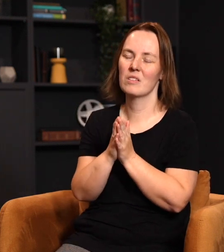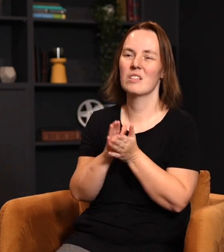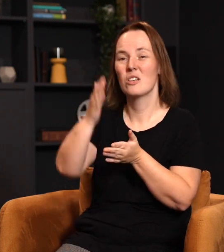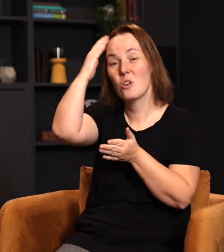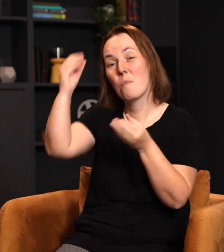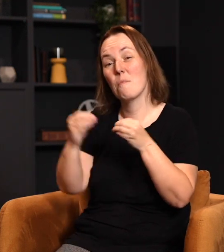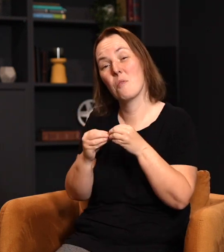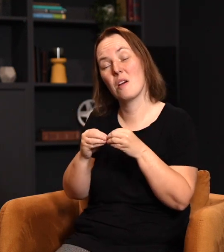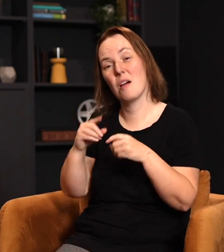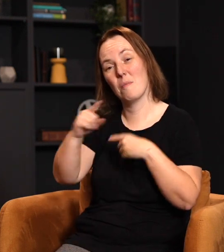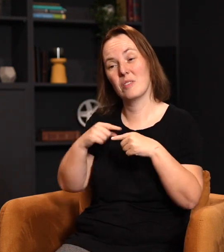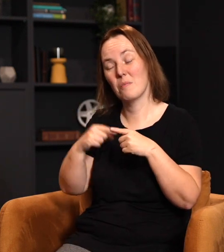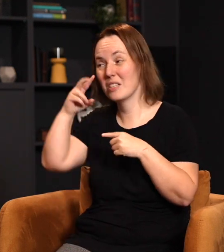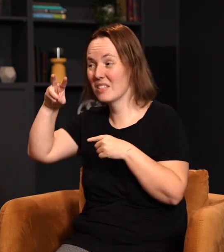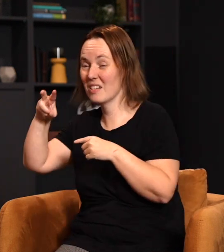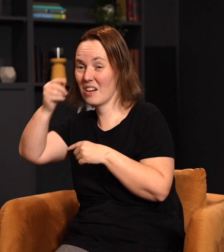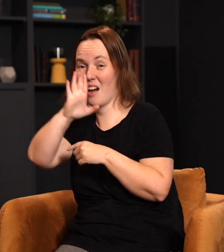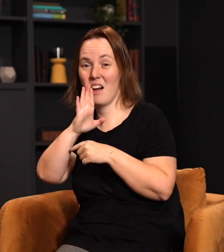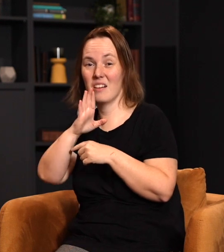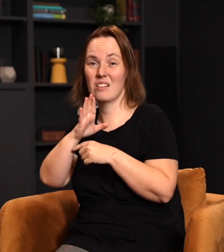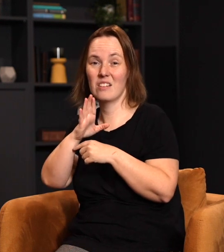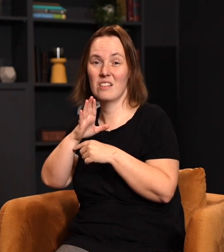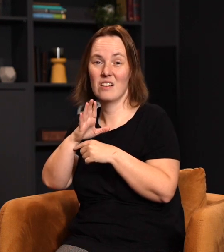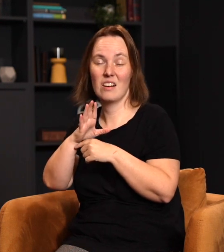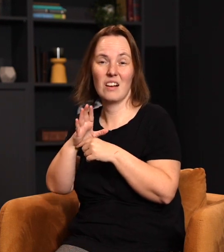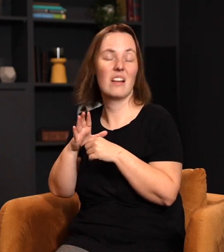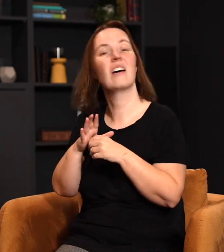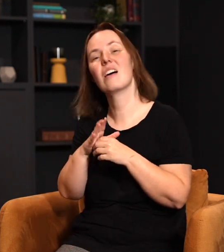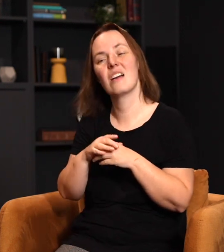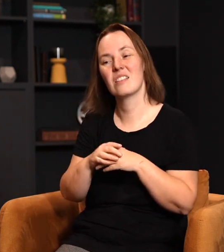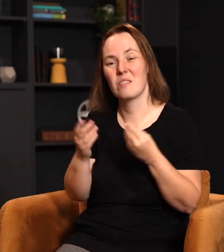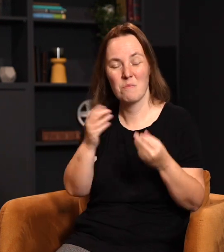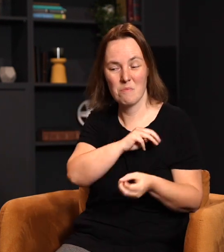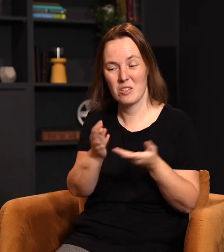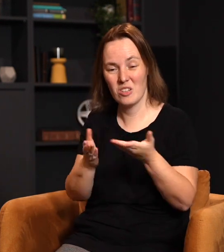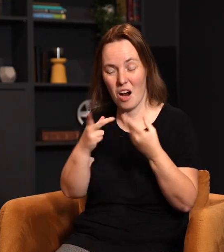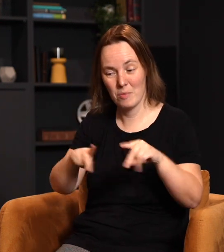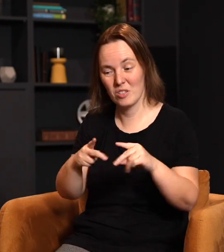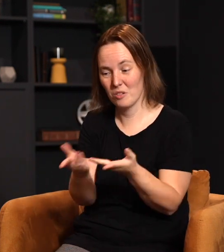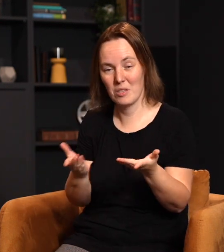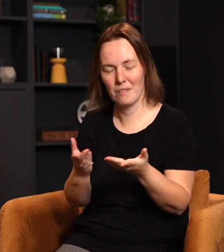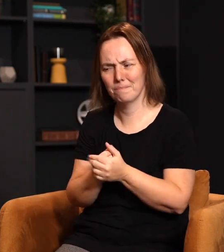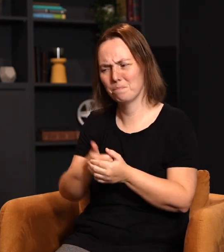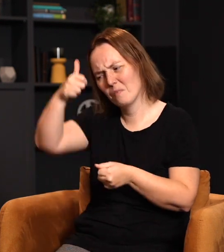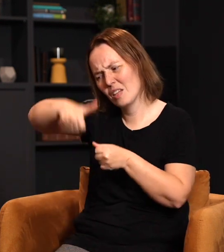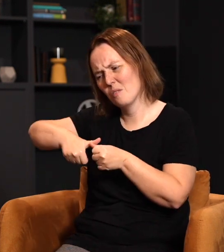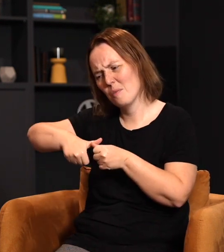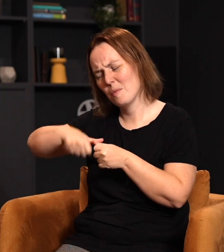them and take them to prayer and see God begin to open up, blossom their lives and the ministry opportunities will obviously be there. I remember a couple who were